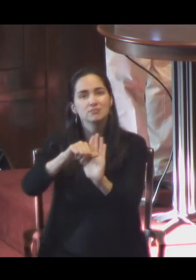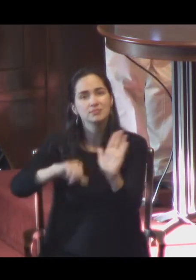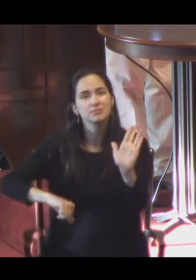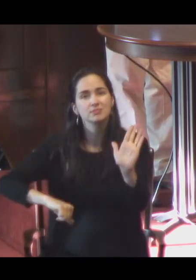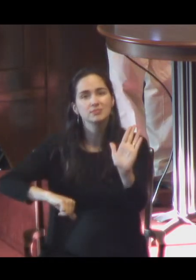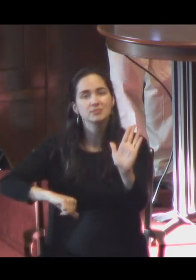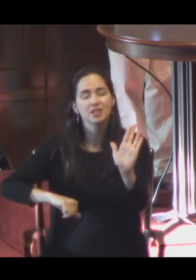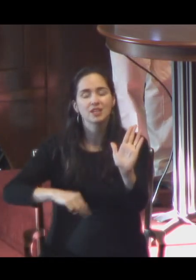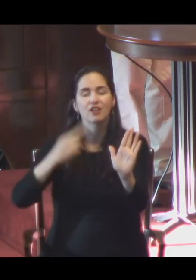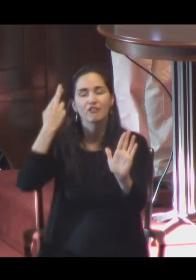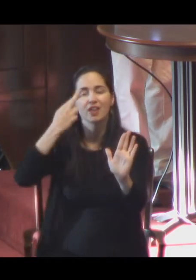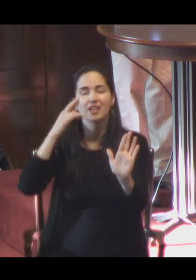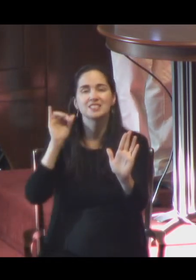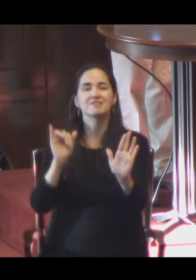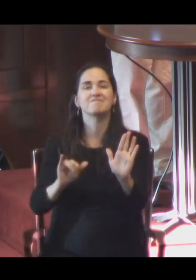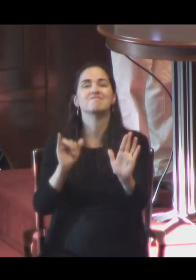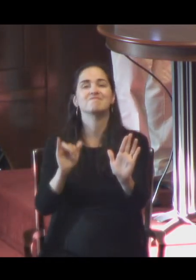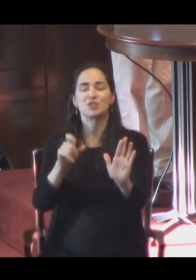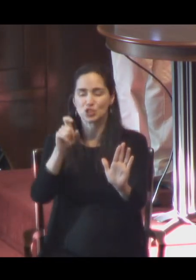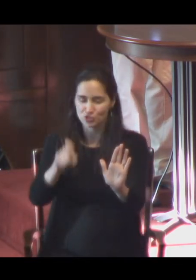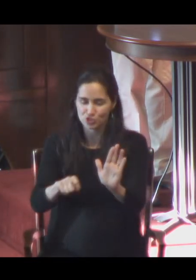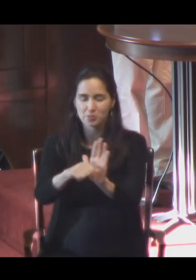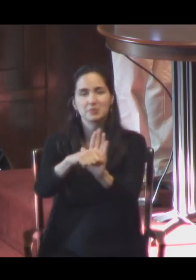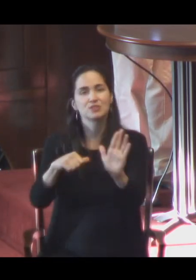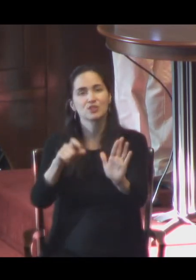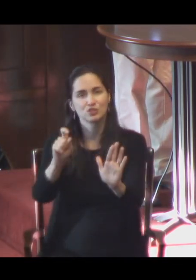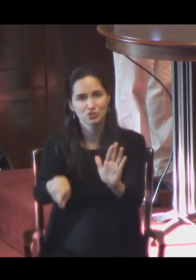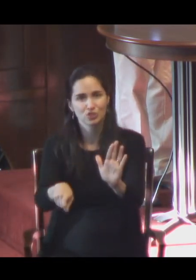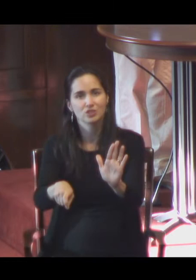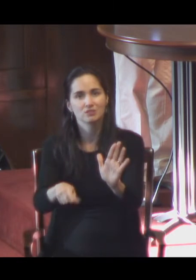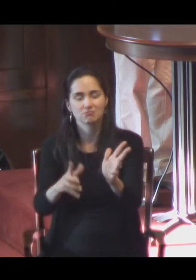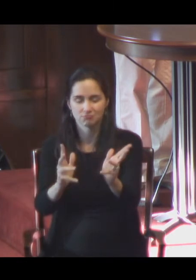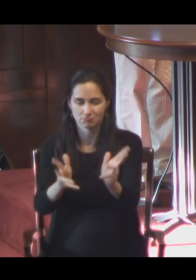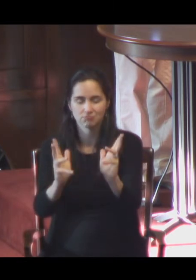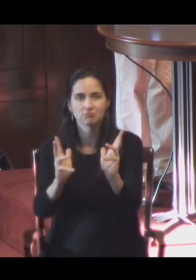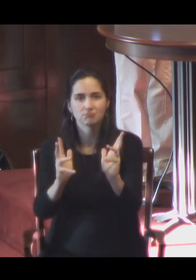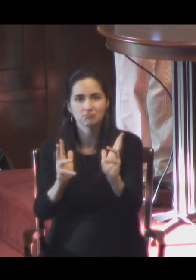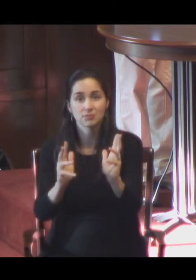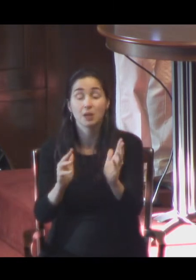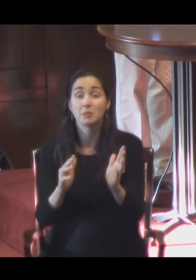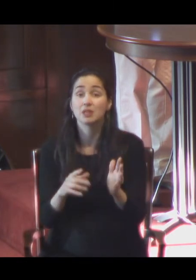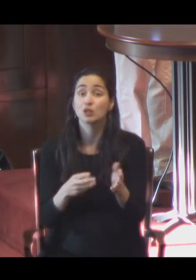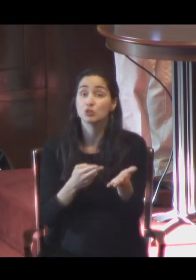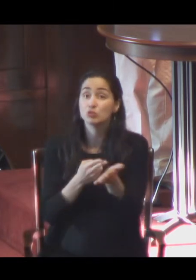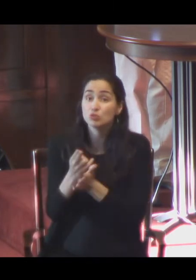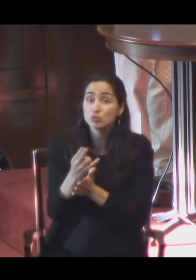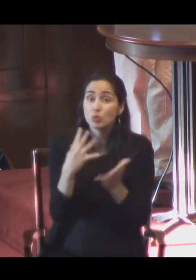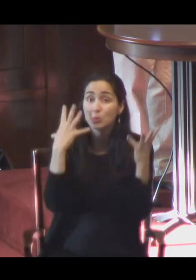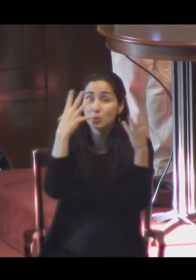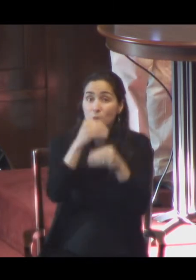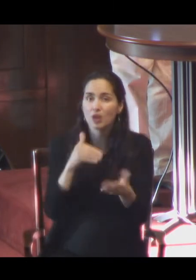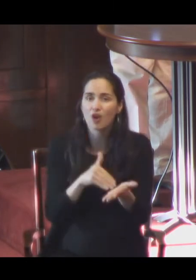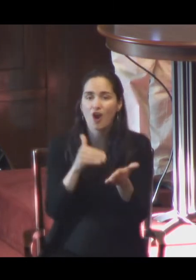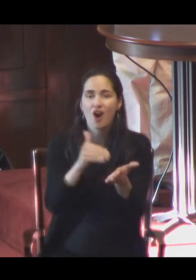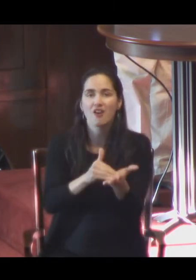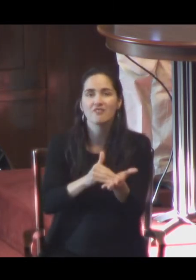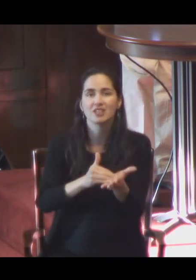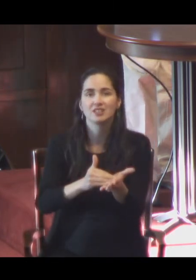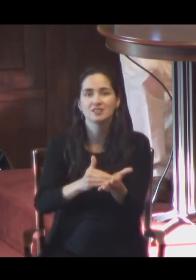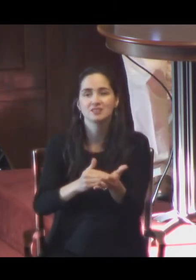You know, in beauty, there's often the history of a person's life. In true beauty, in broken beauty. And even someone who is scarred. This